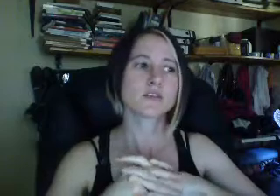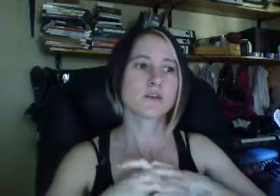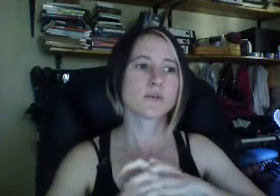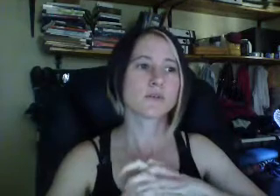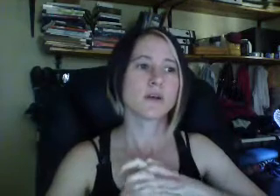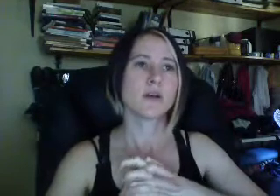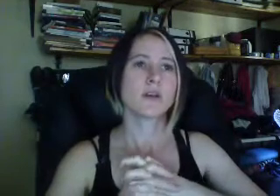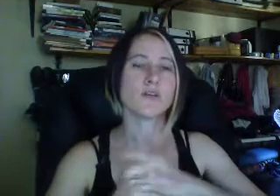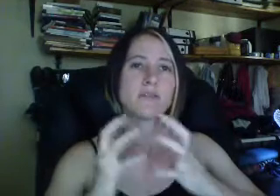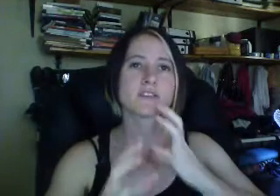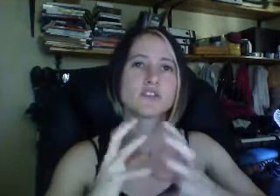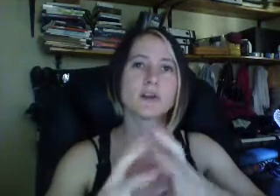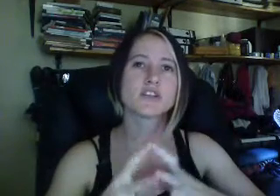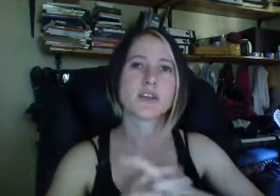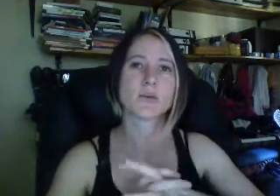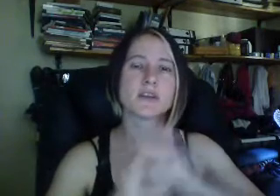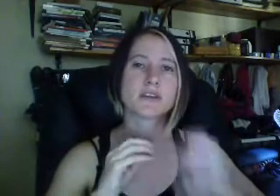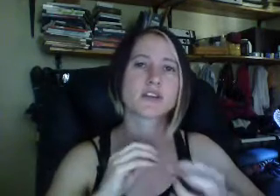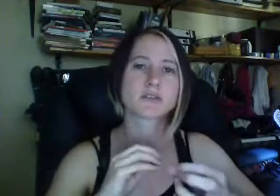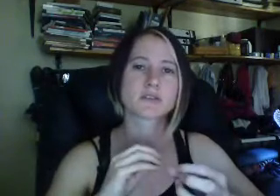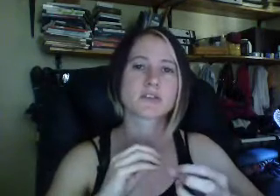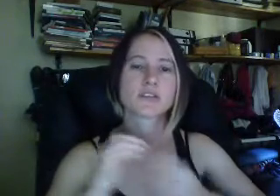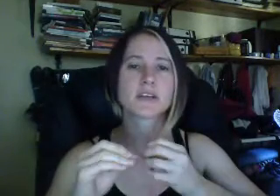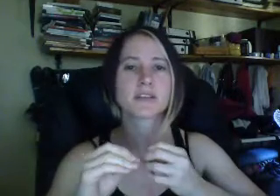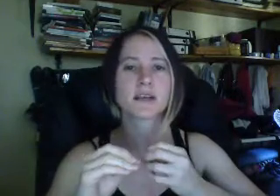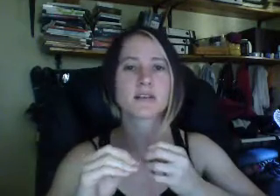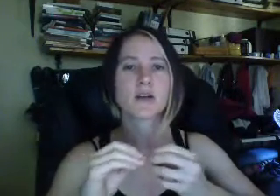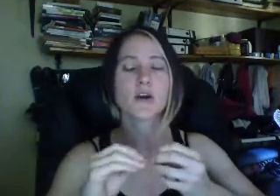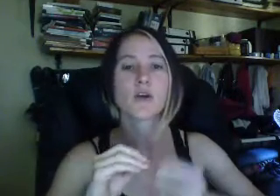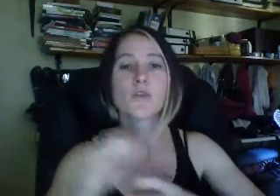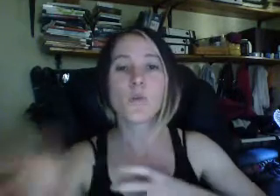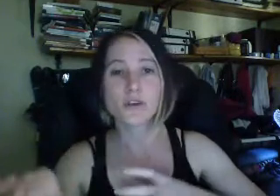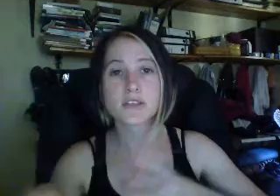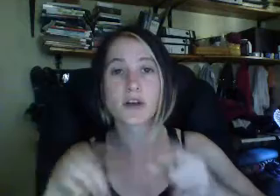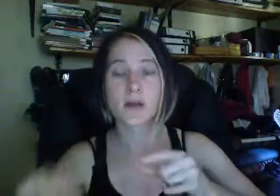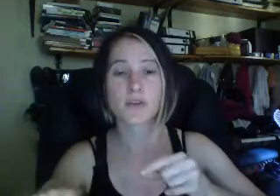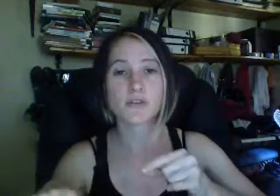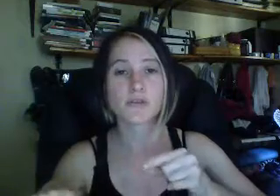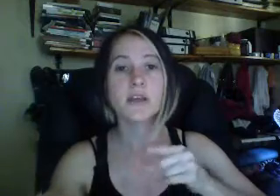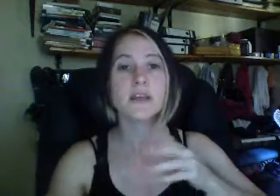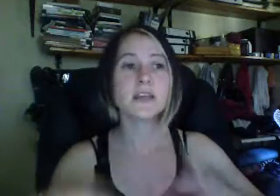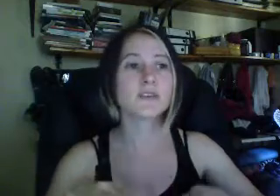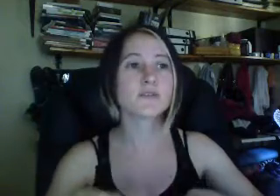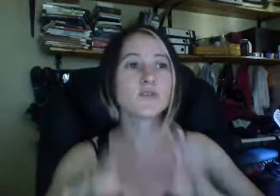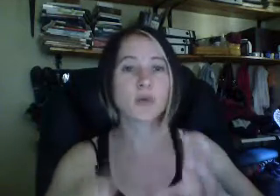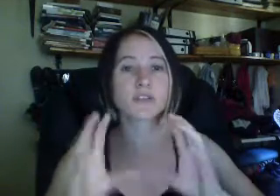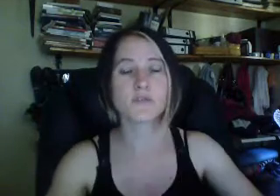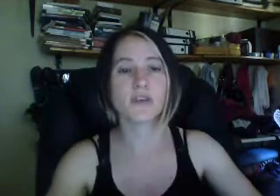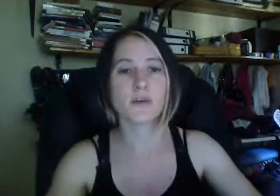So you have a situation here where the addictions are dictating the words that are coming through. Even if you post a video